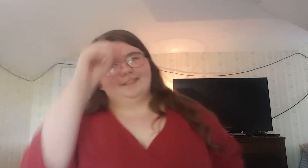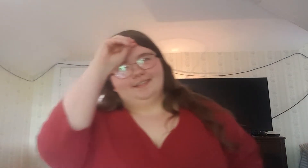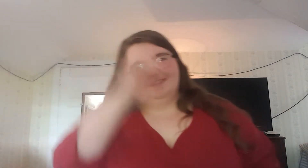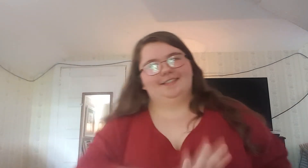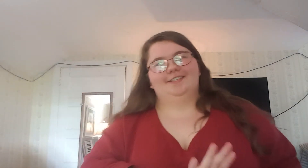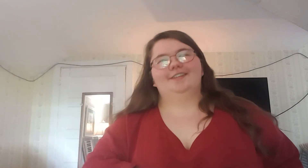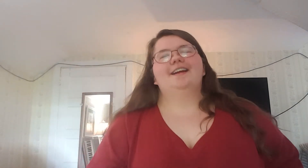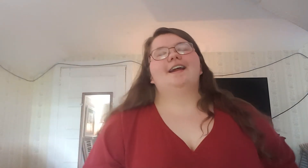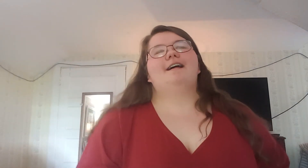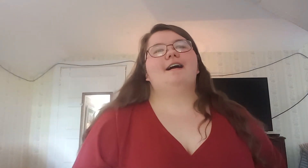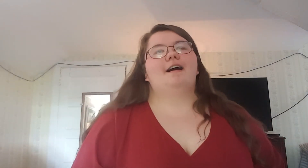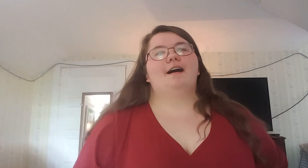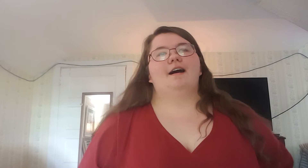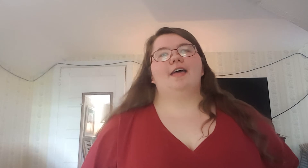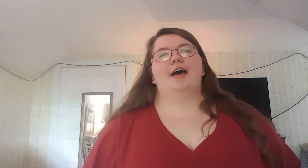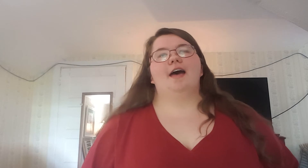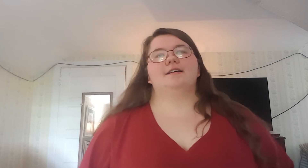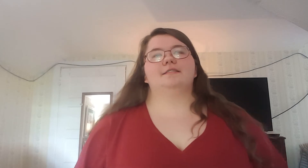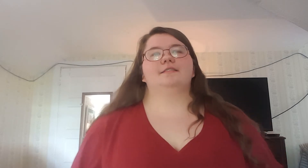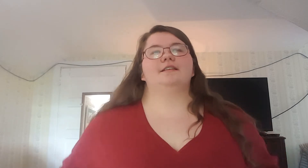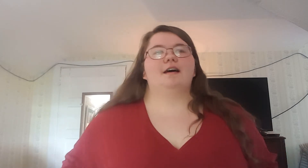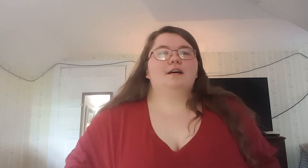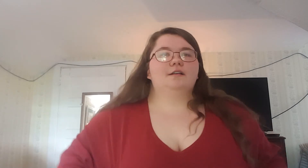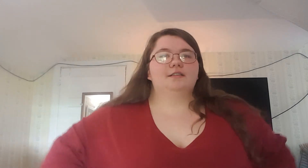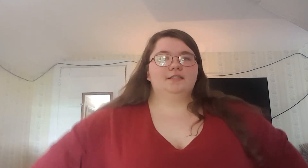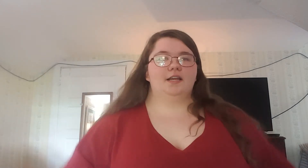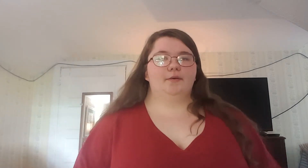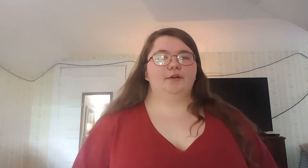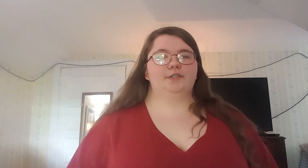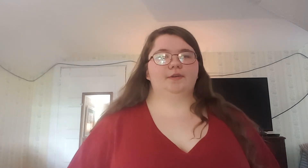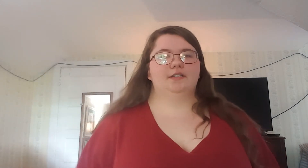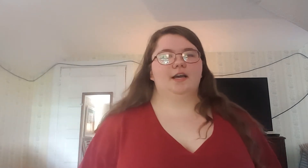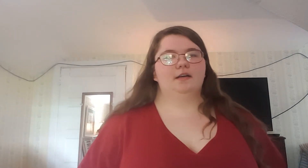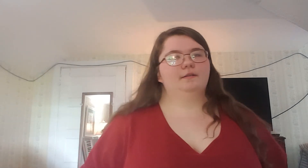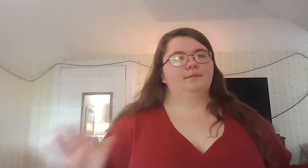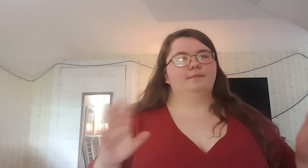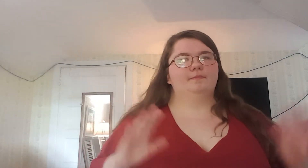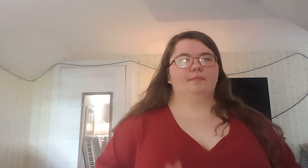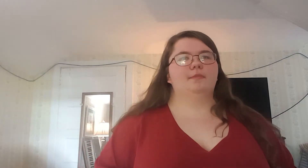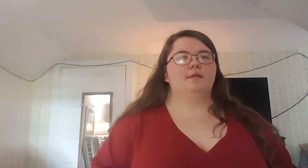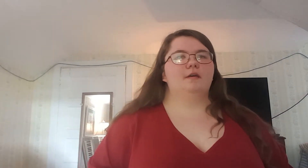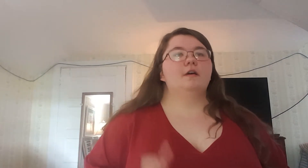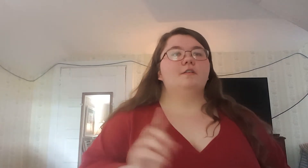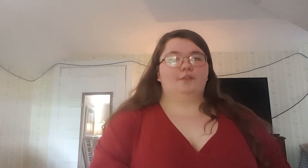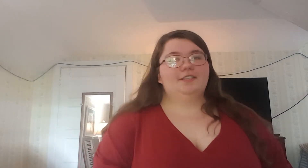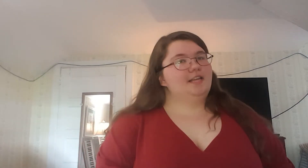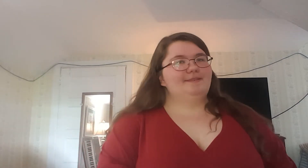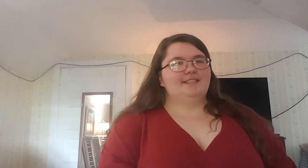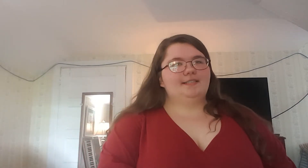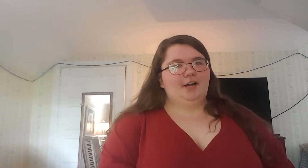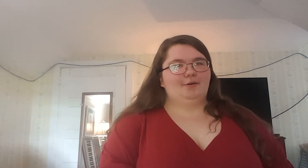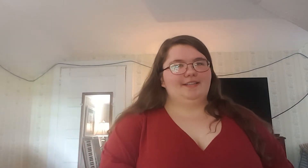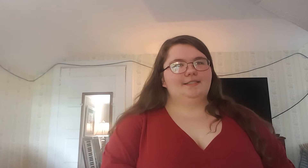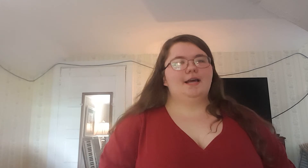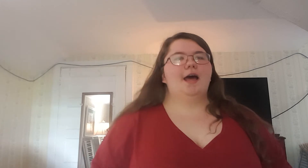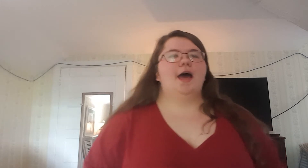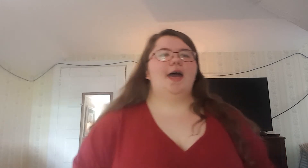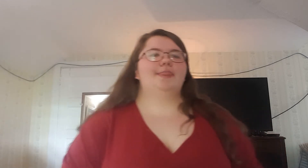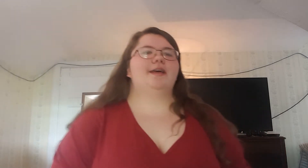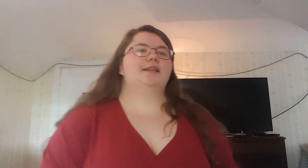teacher, and today we're doing first the ABCs like always, and then